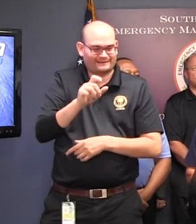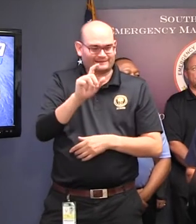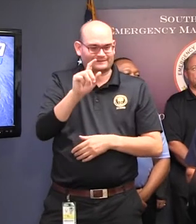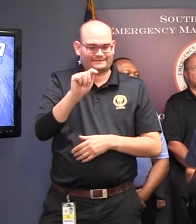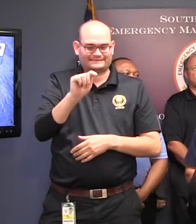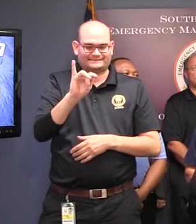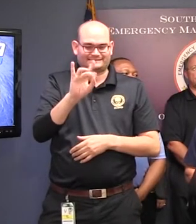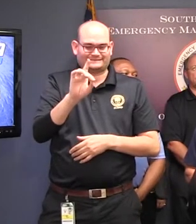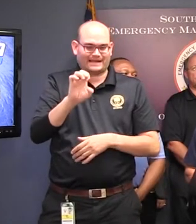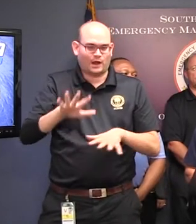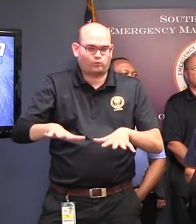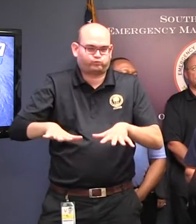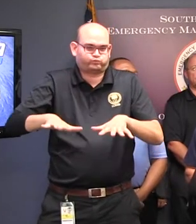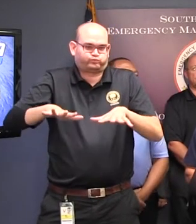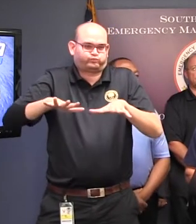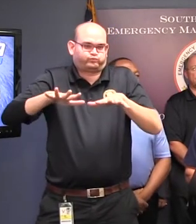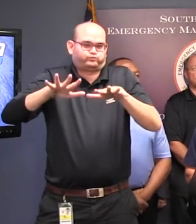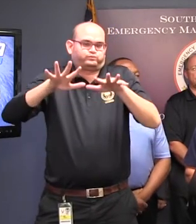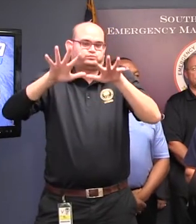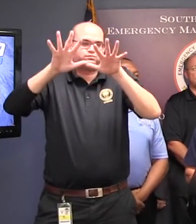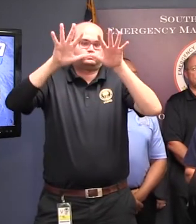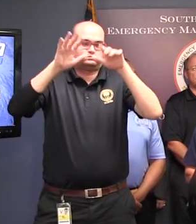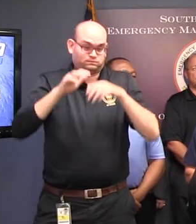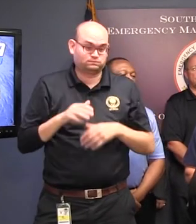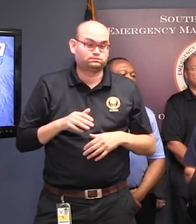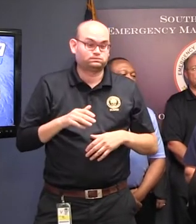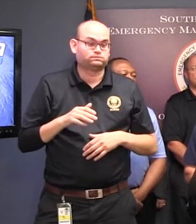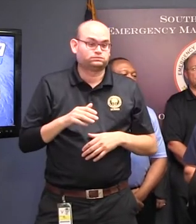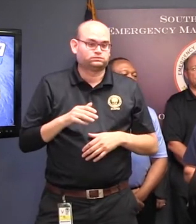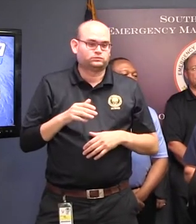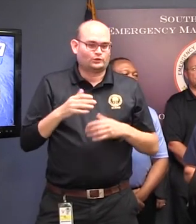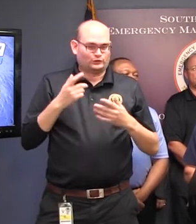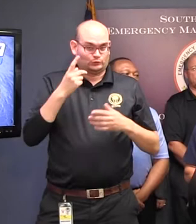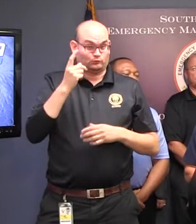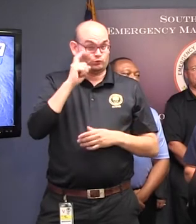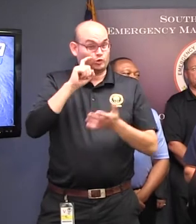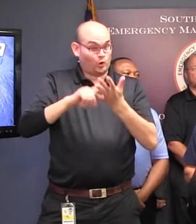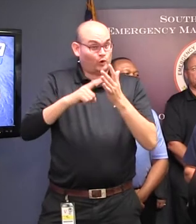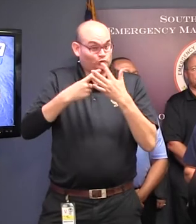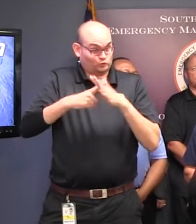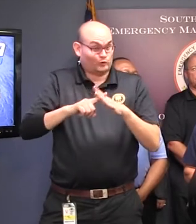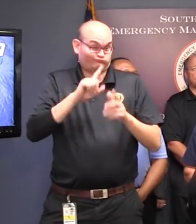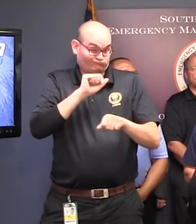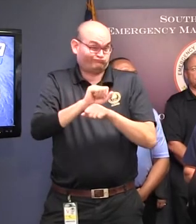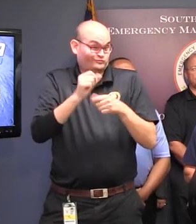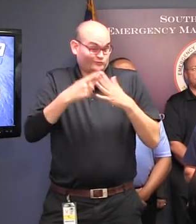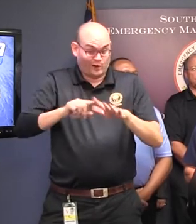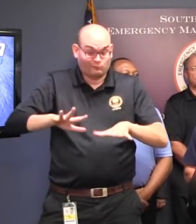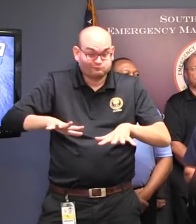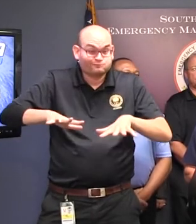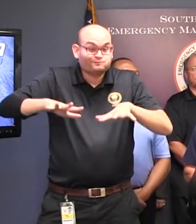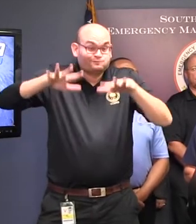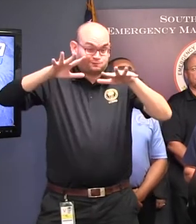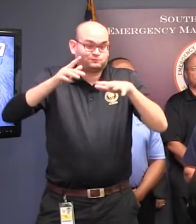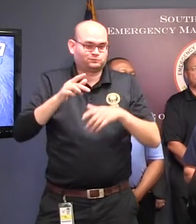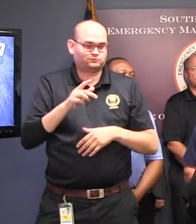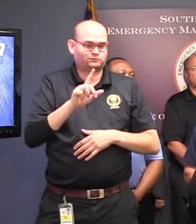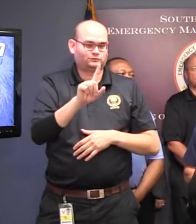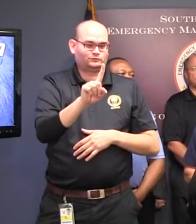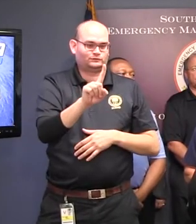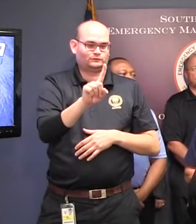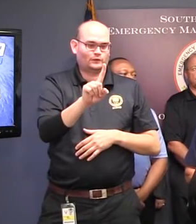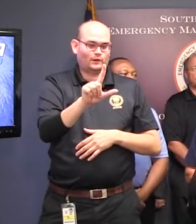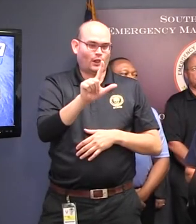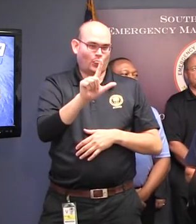In fact, coastal flooding is already occurring in some parts of the Lowcountry. If the storm were to track farther east than currently forecast, which is a